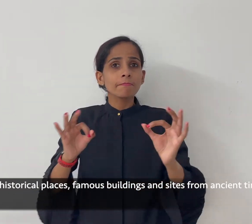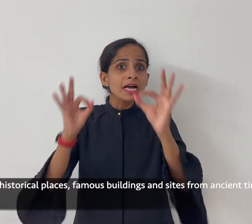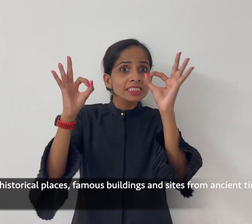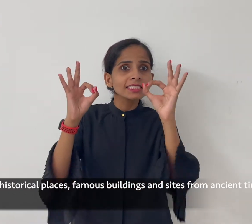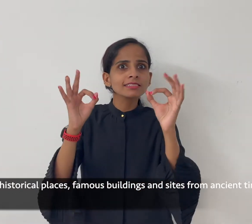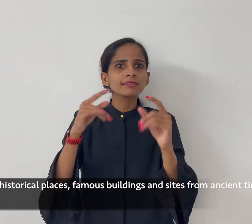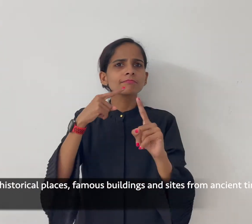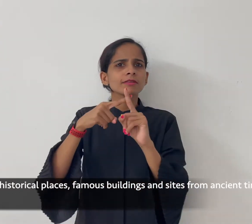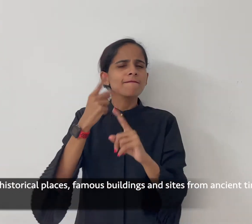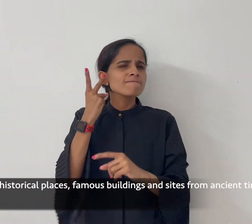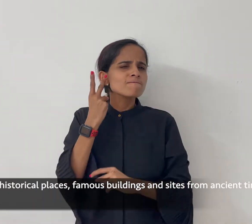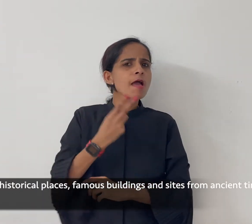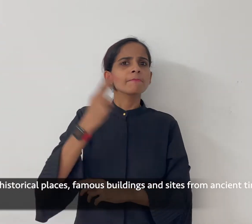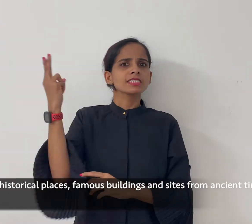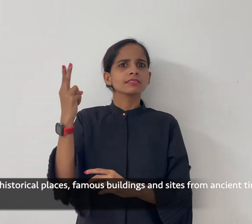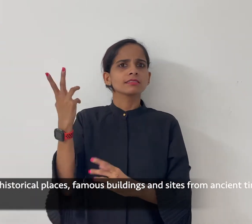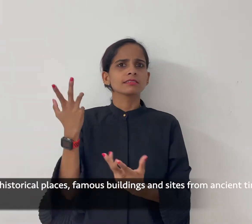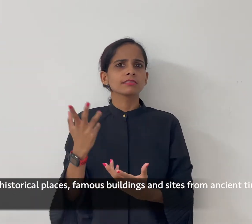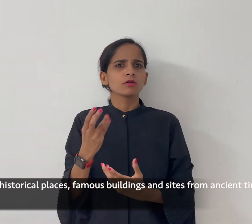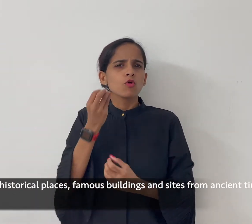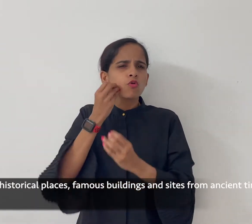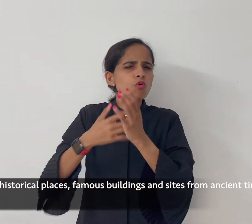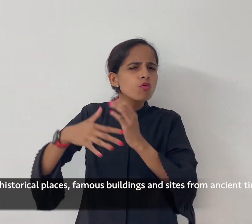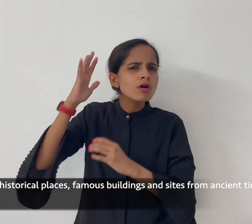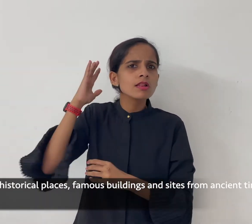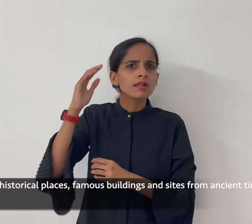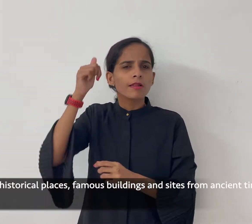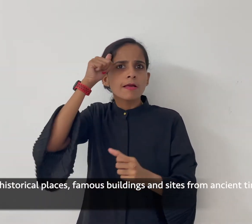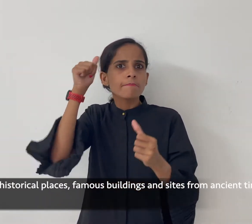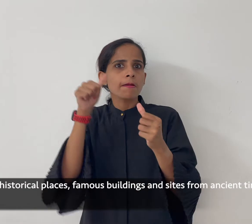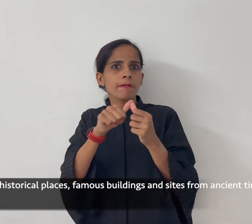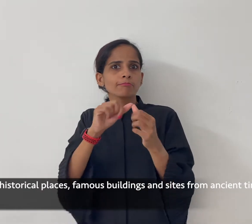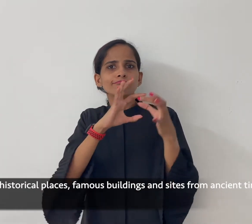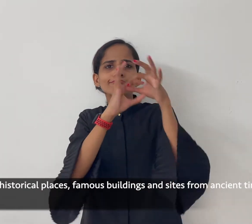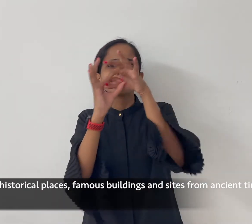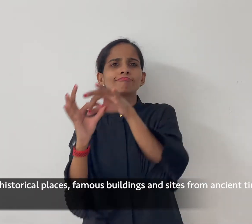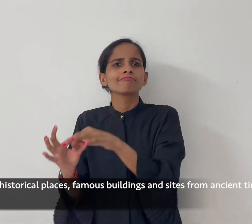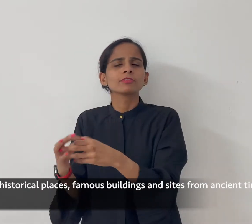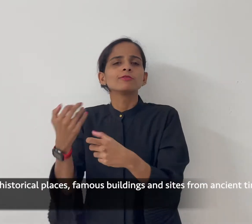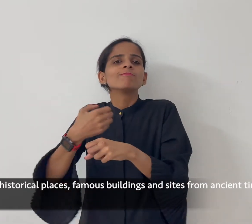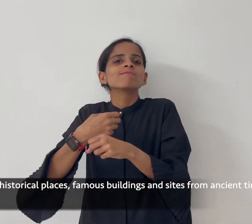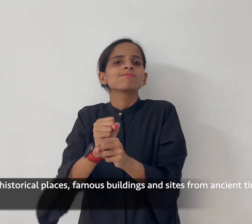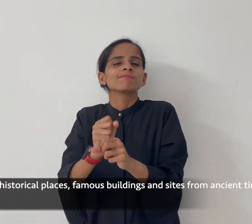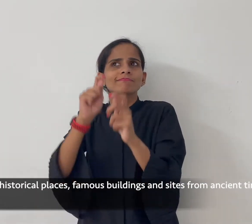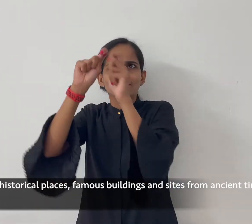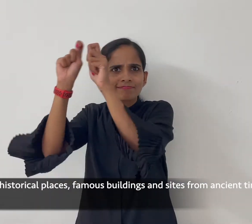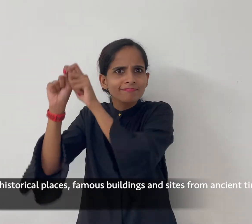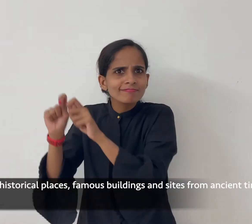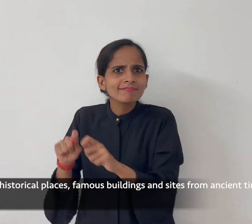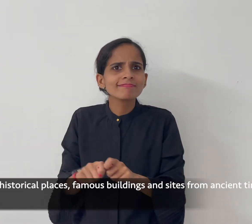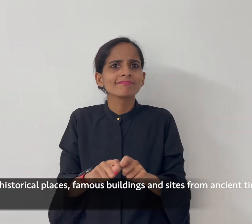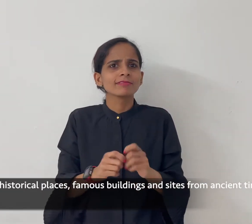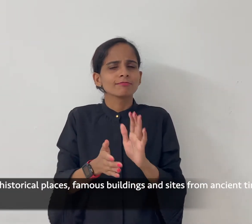and sites from ancient times.